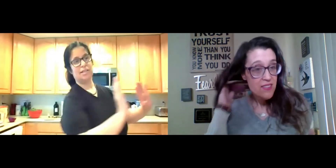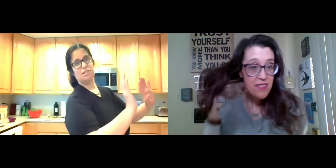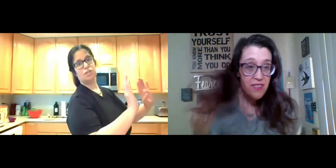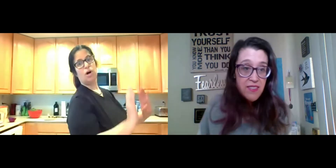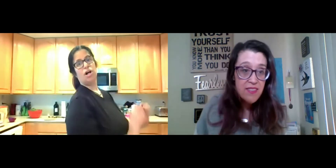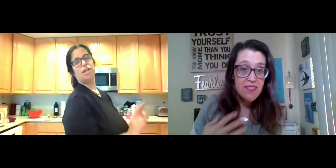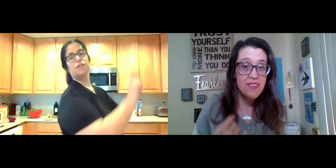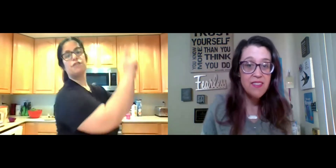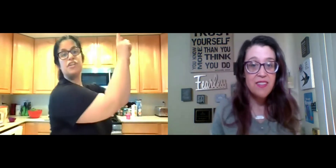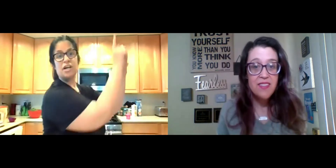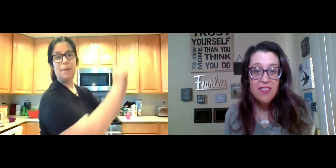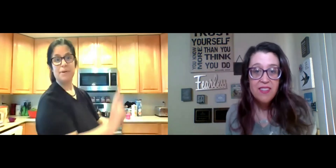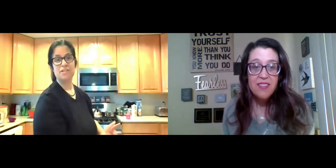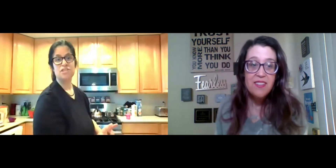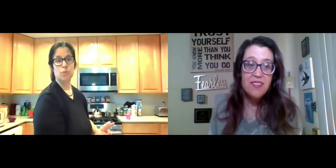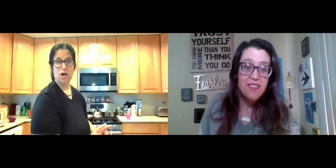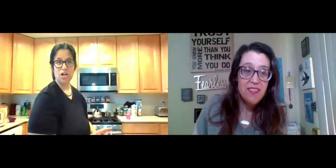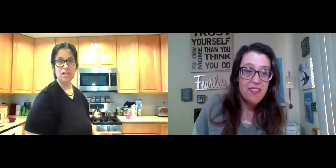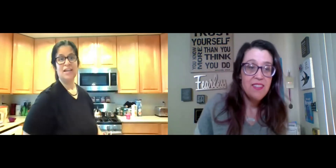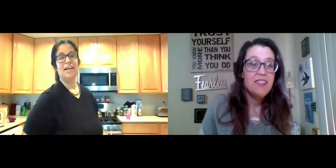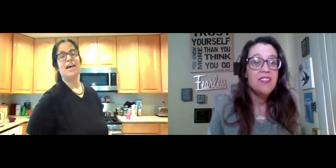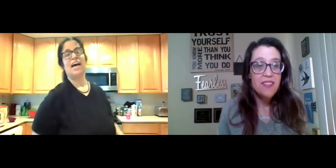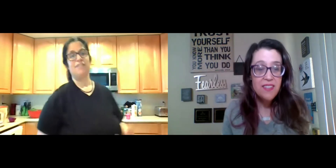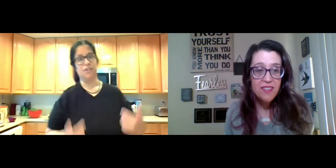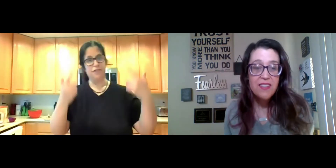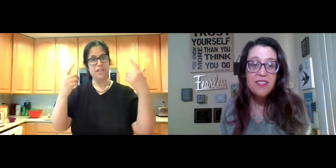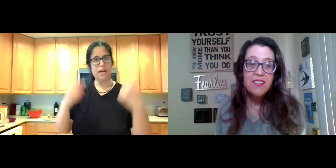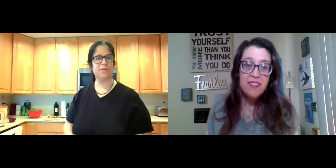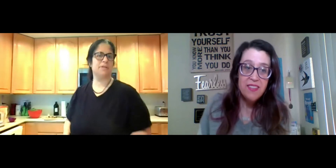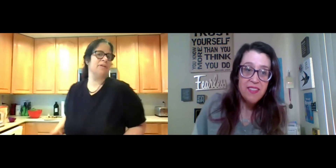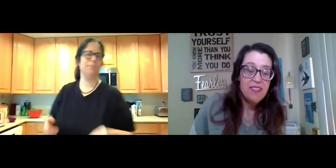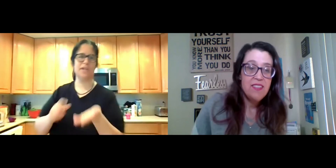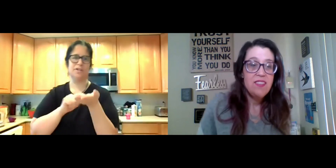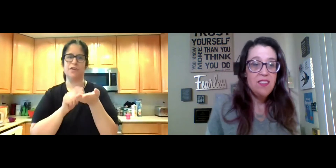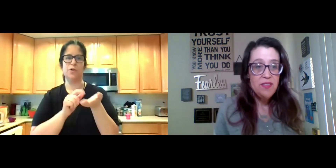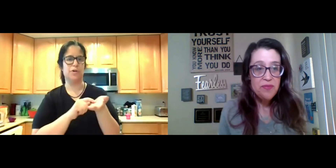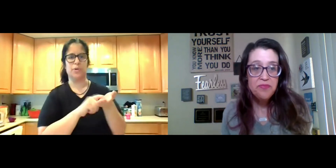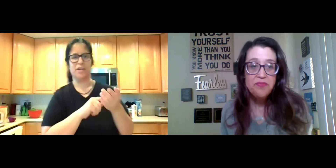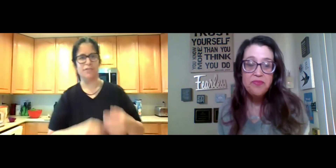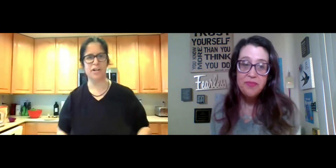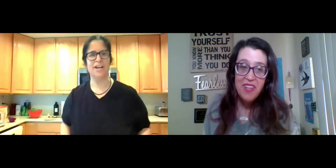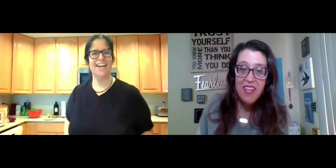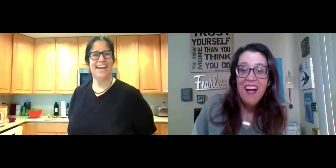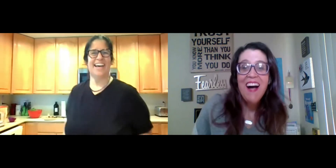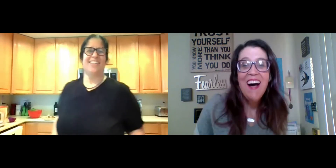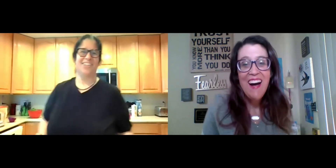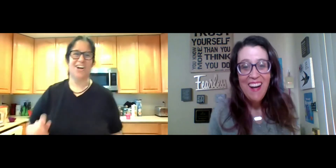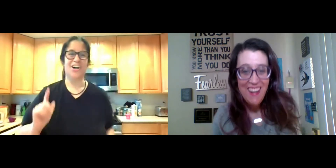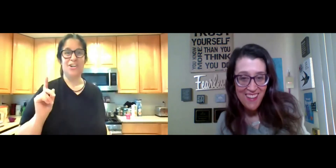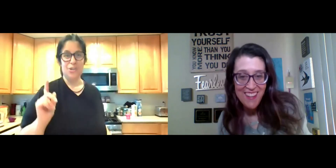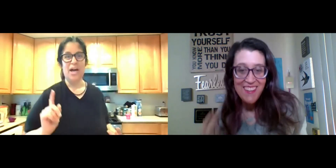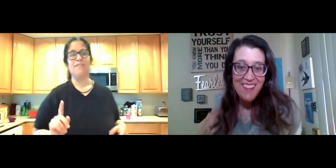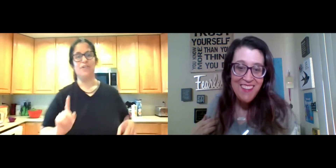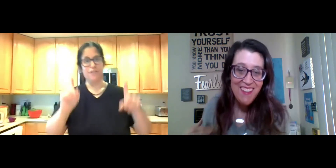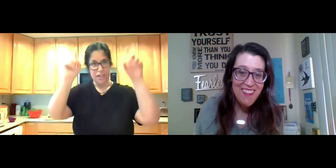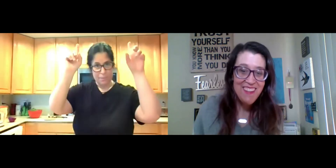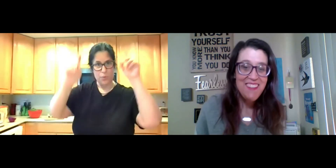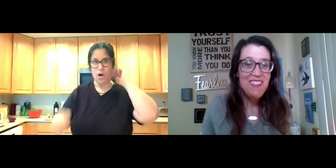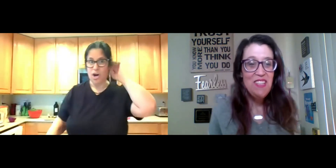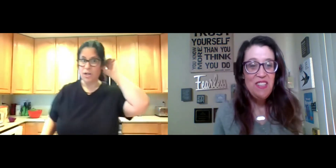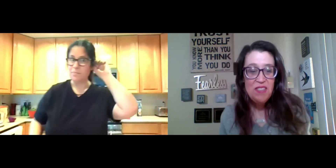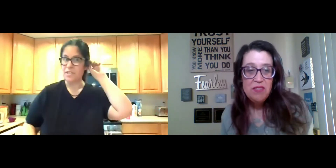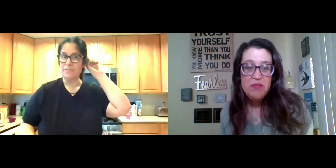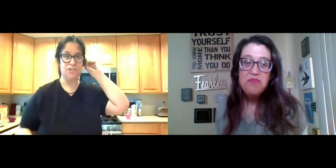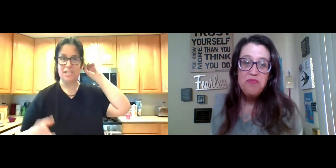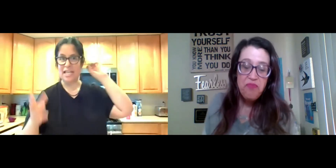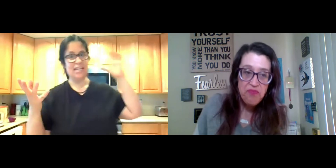your butt against the wall and your feet up against the wall, having your feet up and you can be on your phone or whatever. The longer you have your feet up